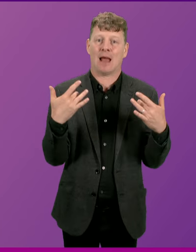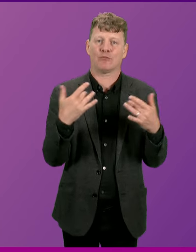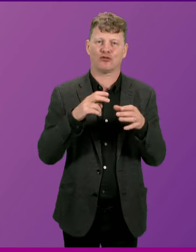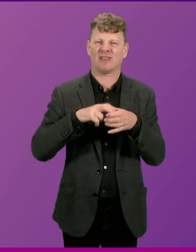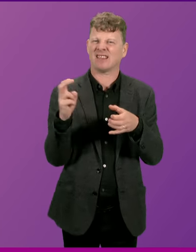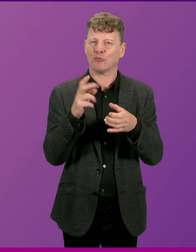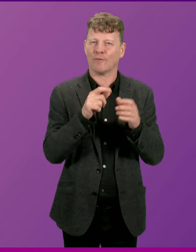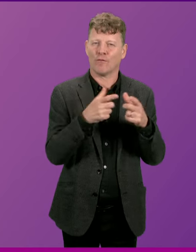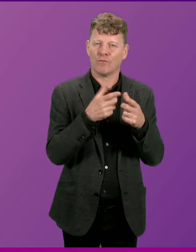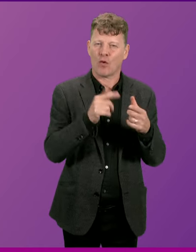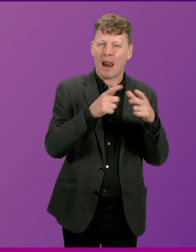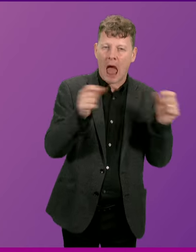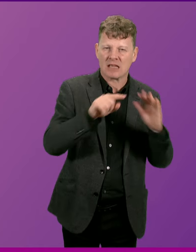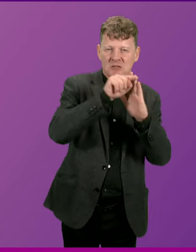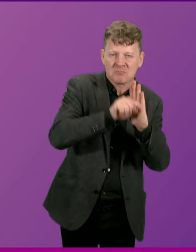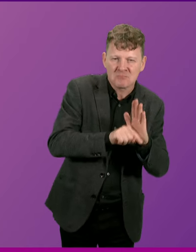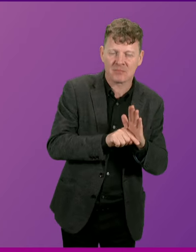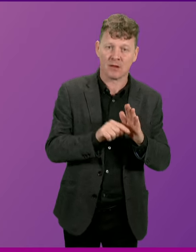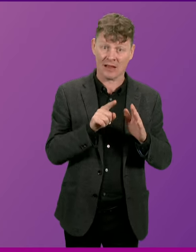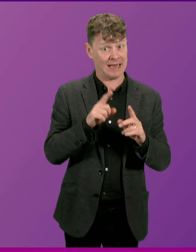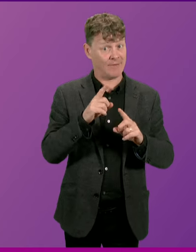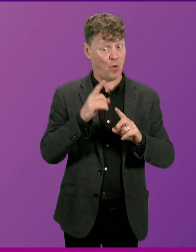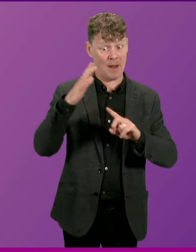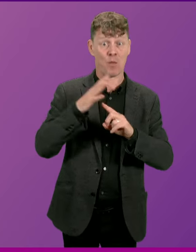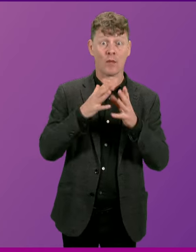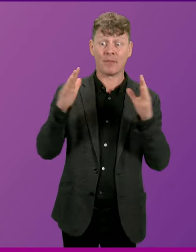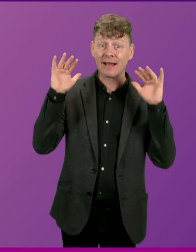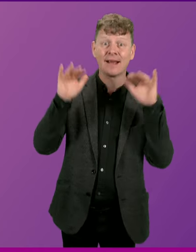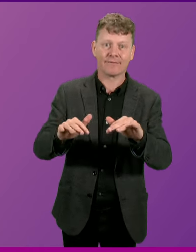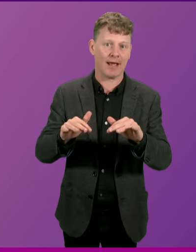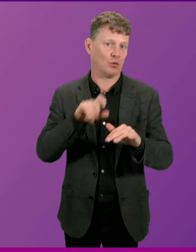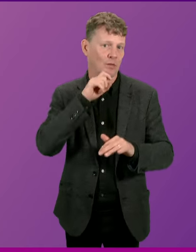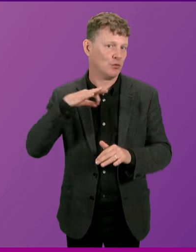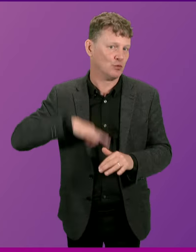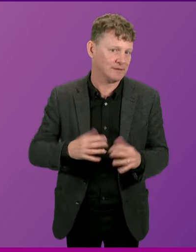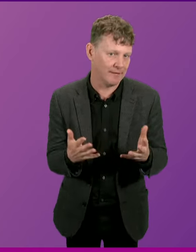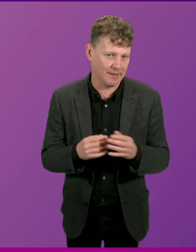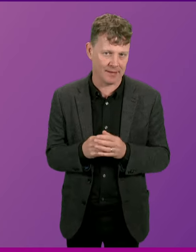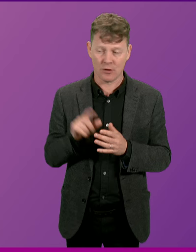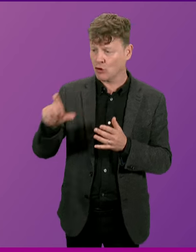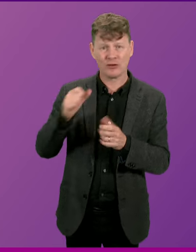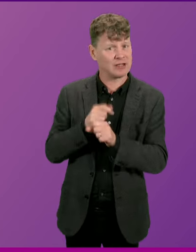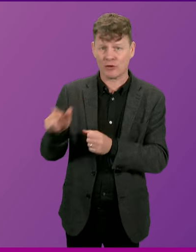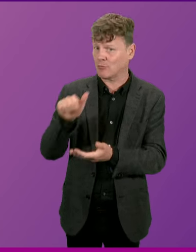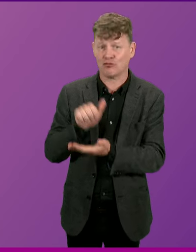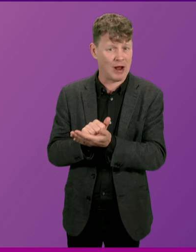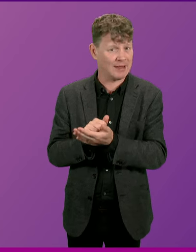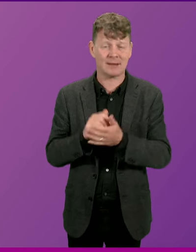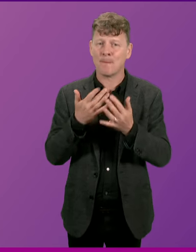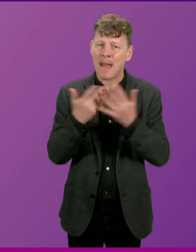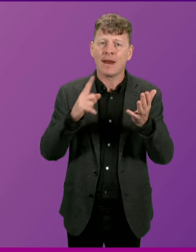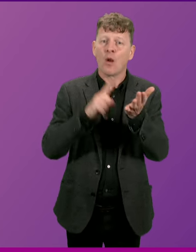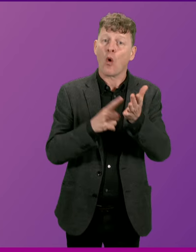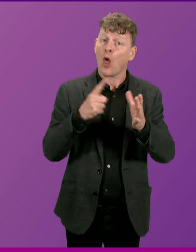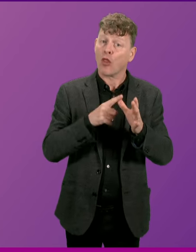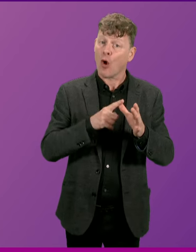be of use when it comes to these important events. And as Christine Graham has said, that's hugely important. Many authorities have